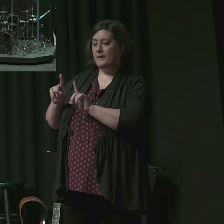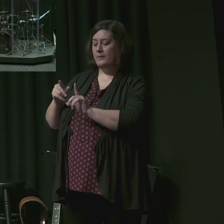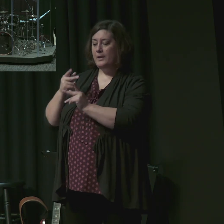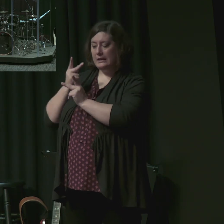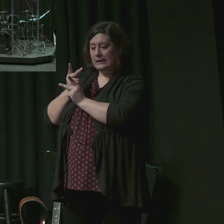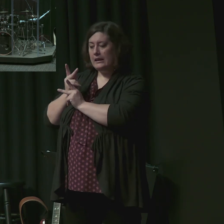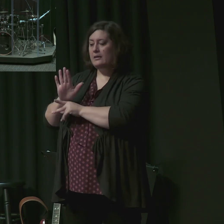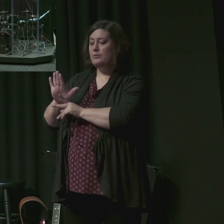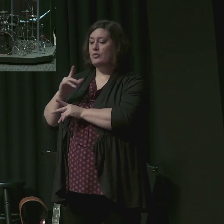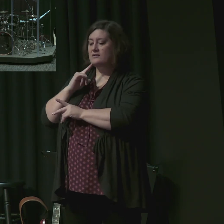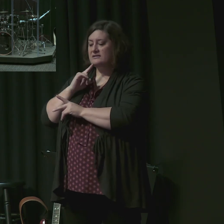Endure hardship.